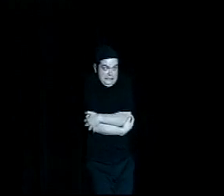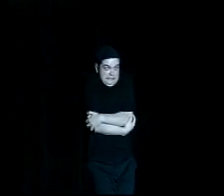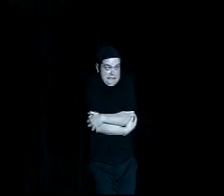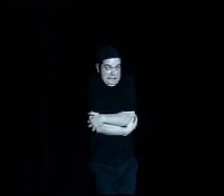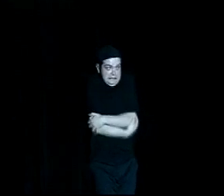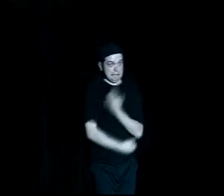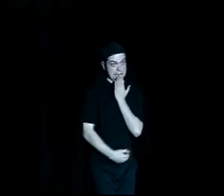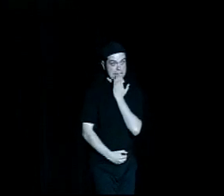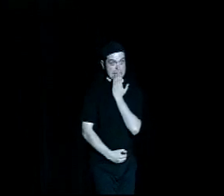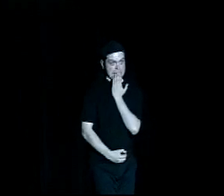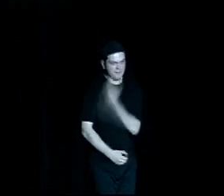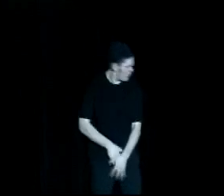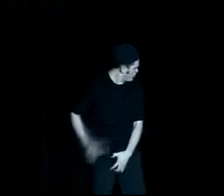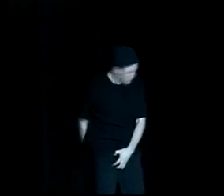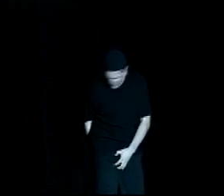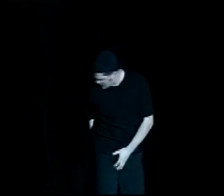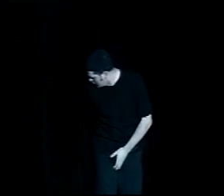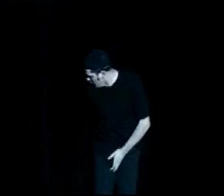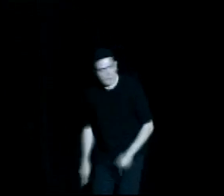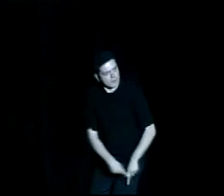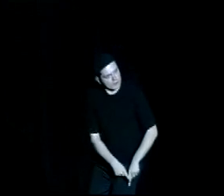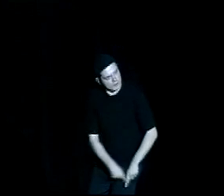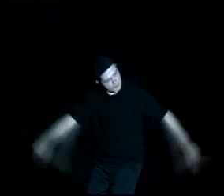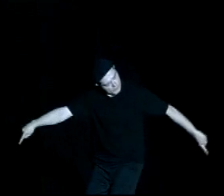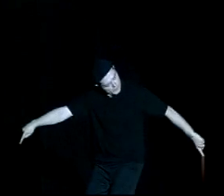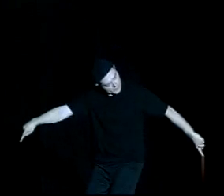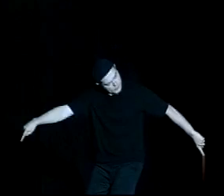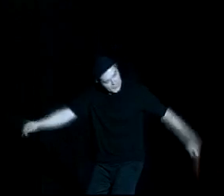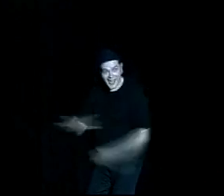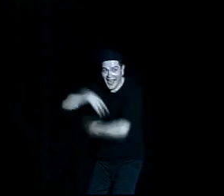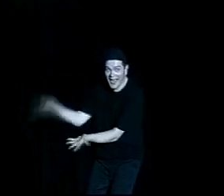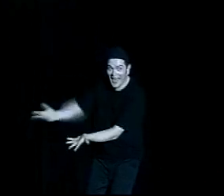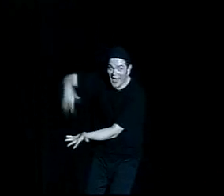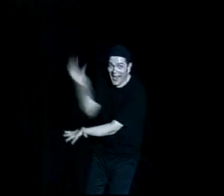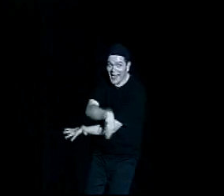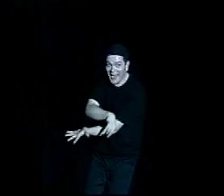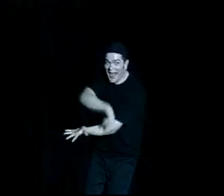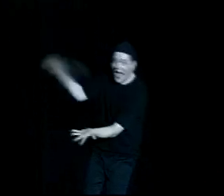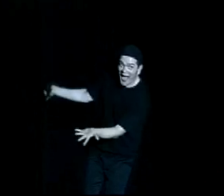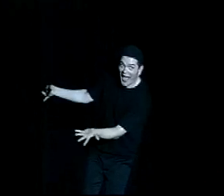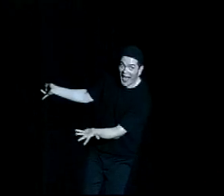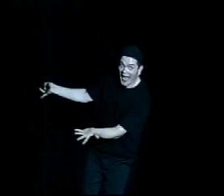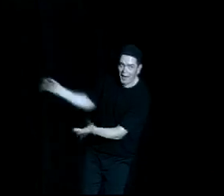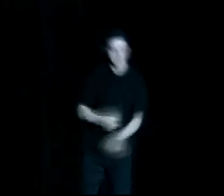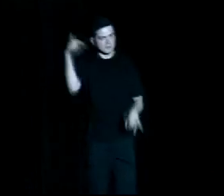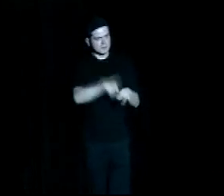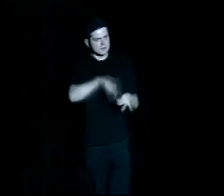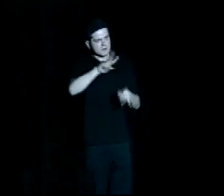cornered in shape Lying naked on the floor You know I've never changed Into